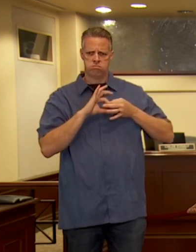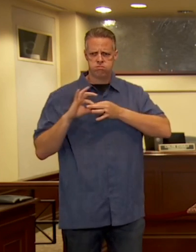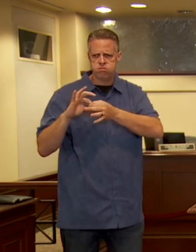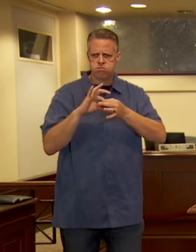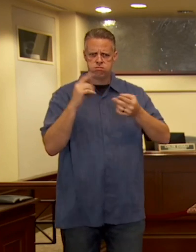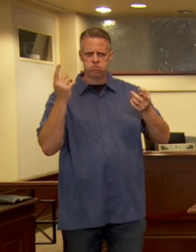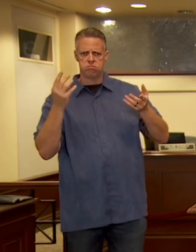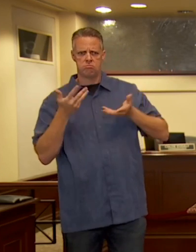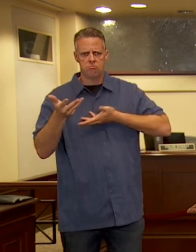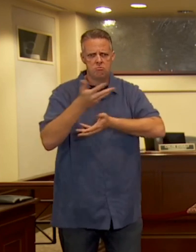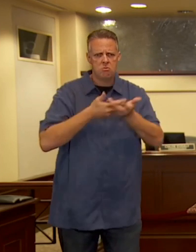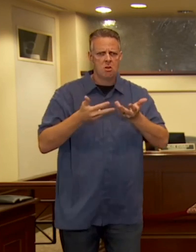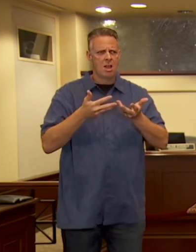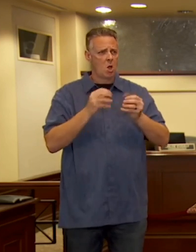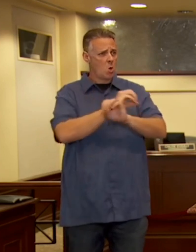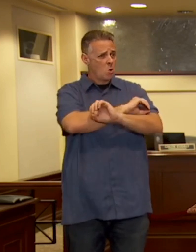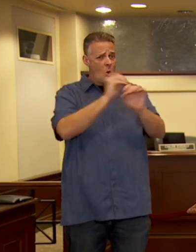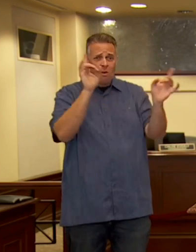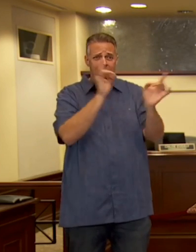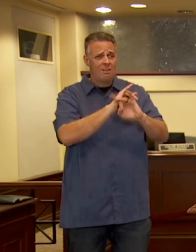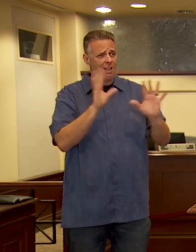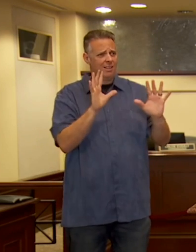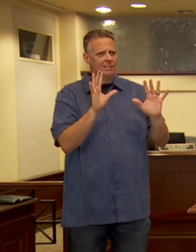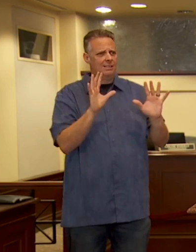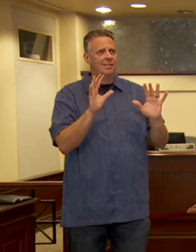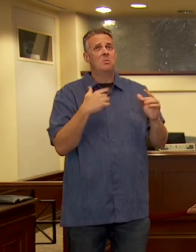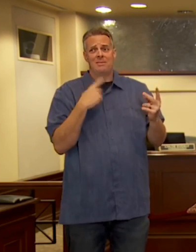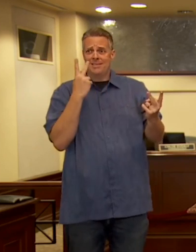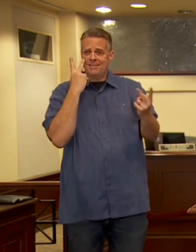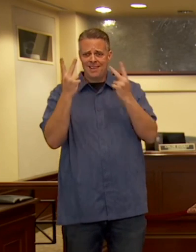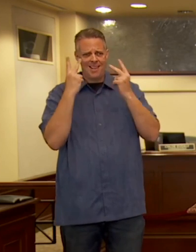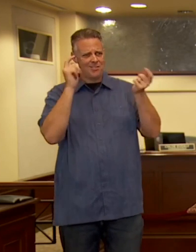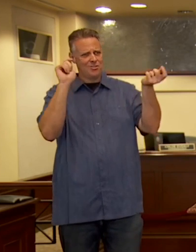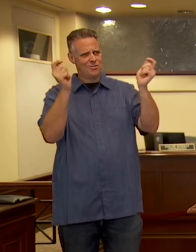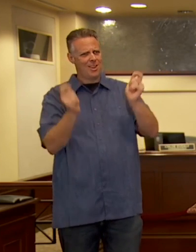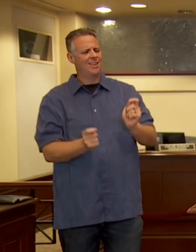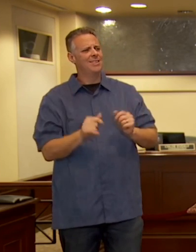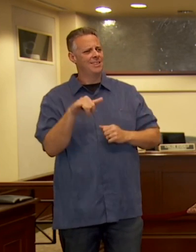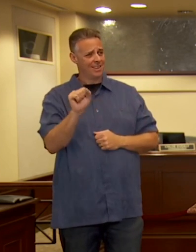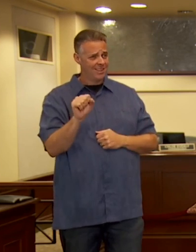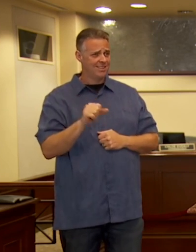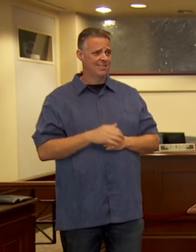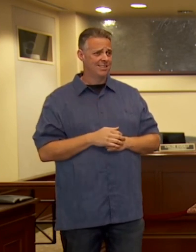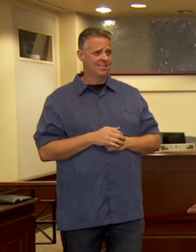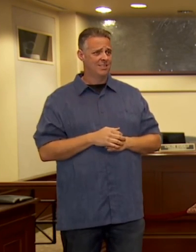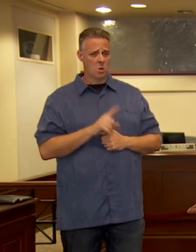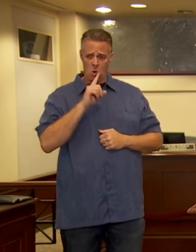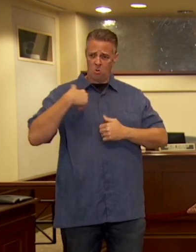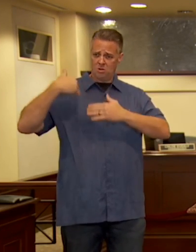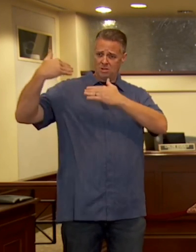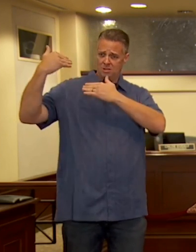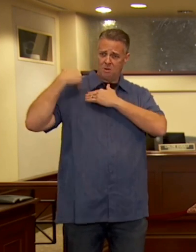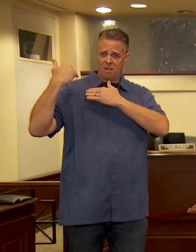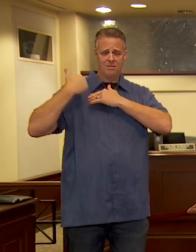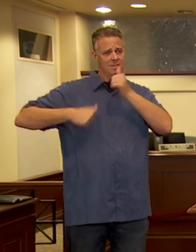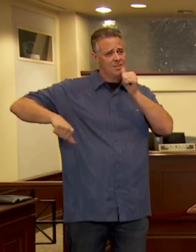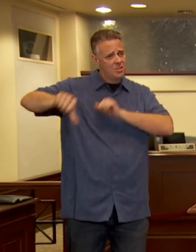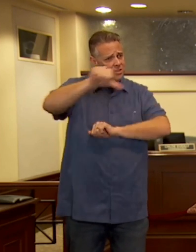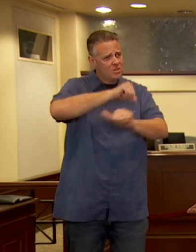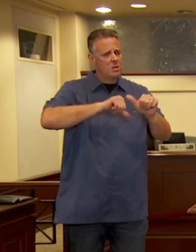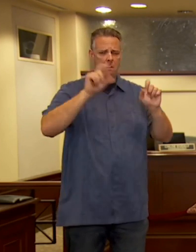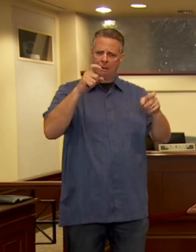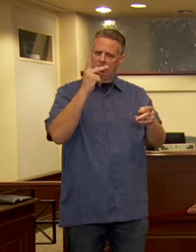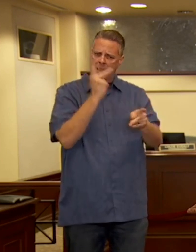-violent action. We've seen the change. Our responsibility to each other is to keep moving